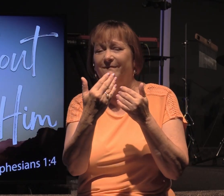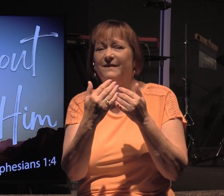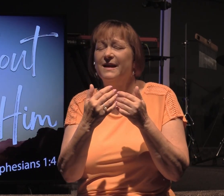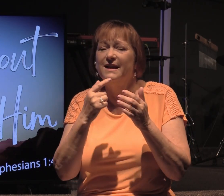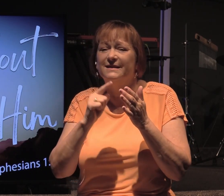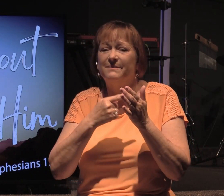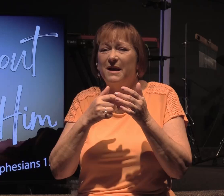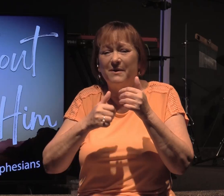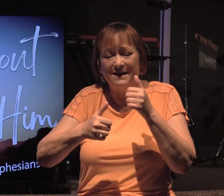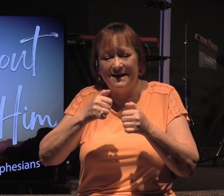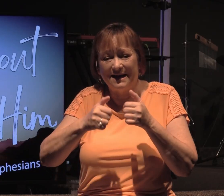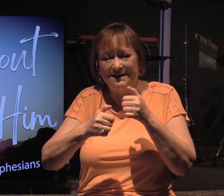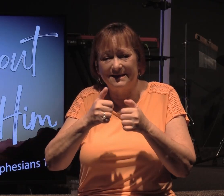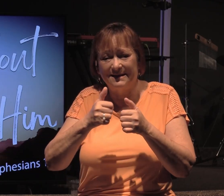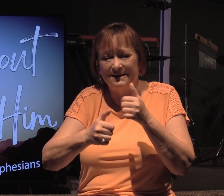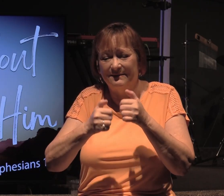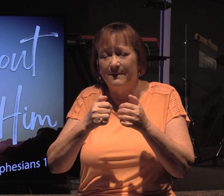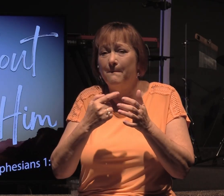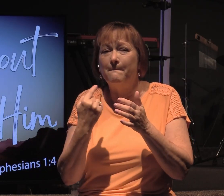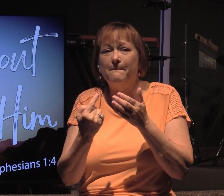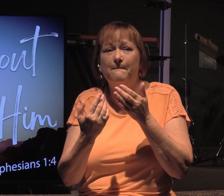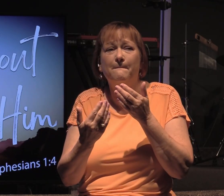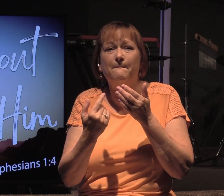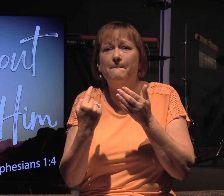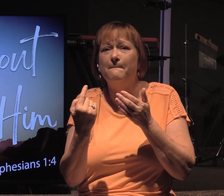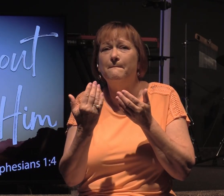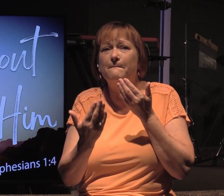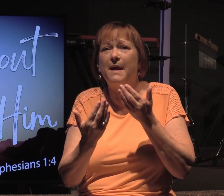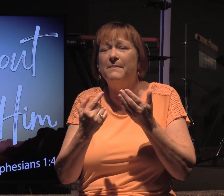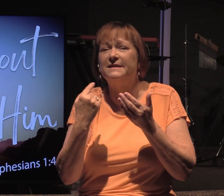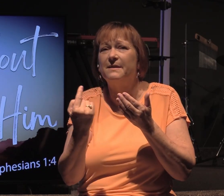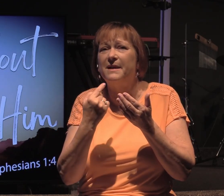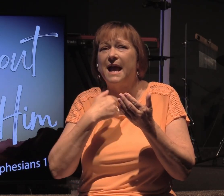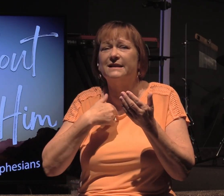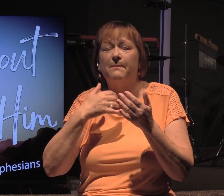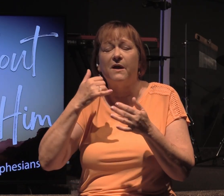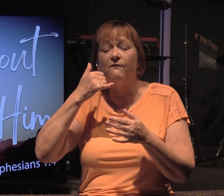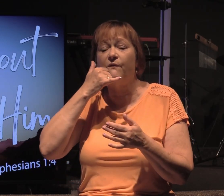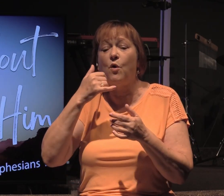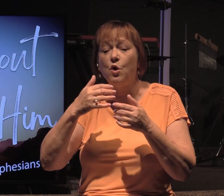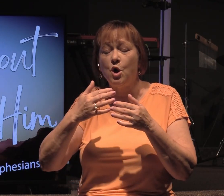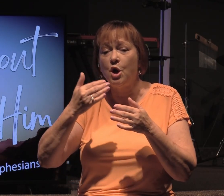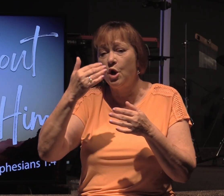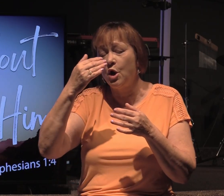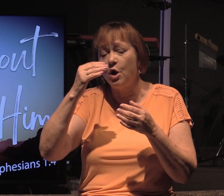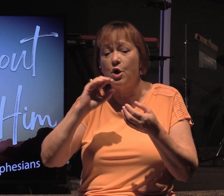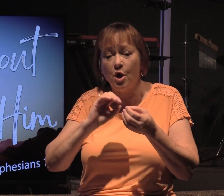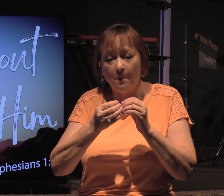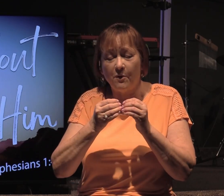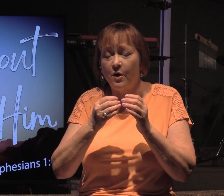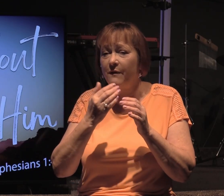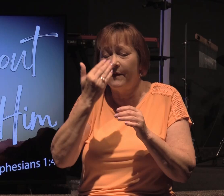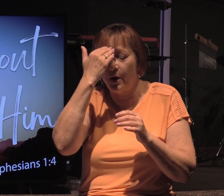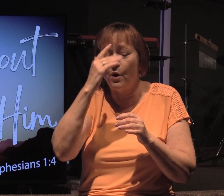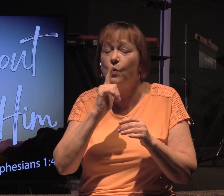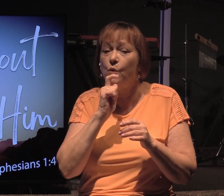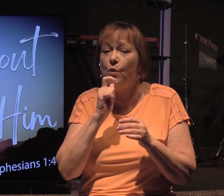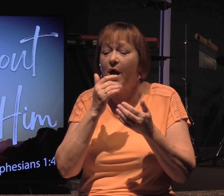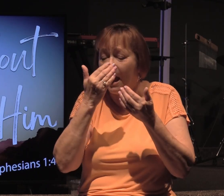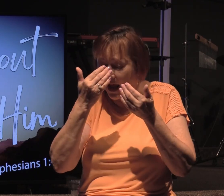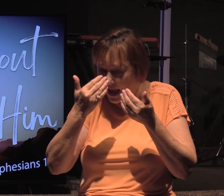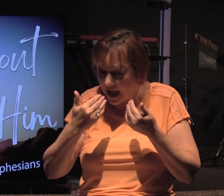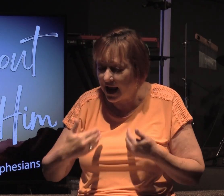text message like that. Perhaps somebody has my phone number, they're not sure that I know who they are, and so they'll say, Hey, Pastor,